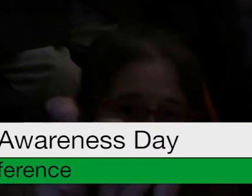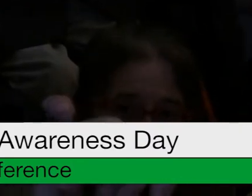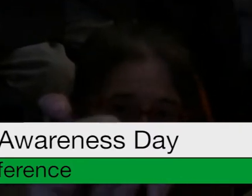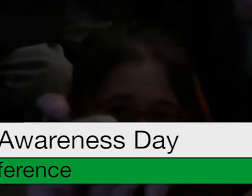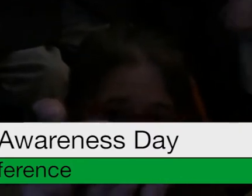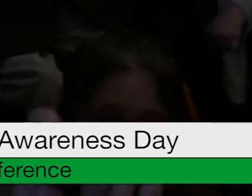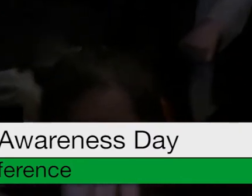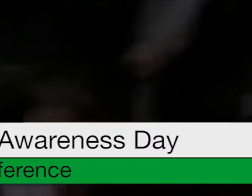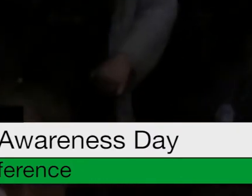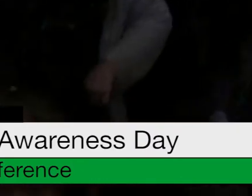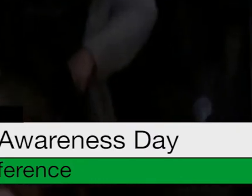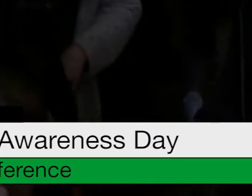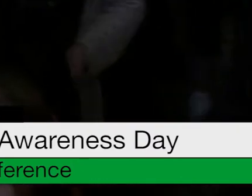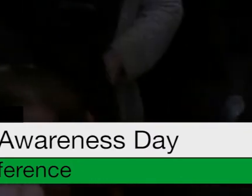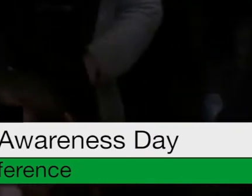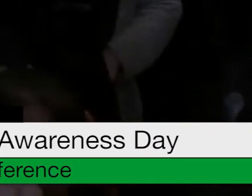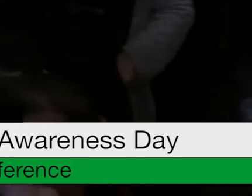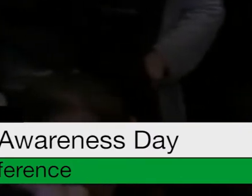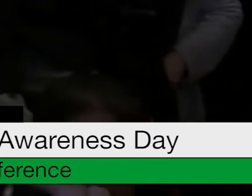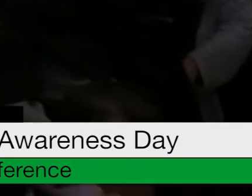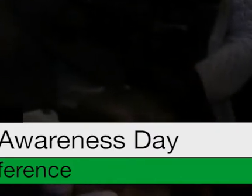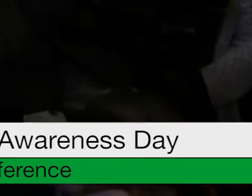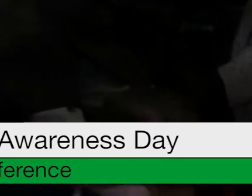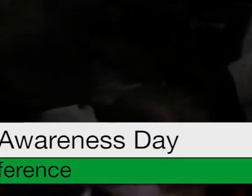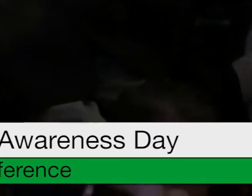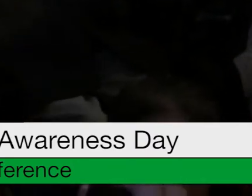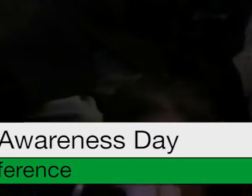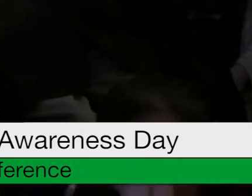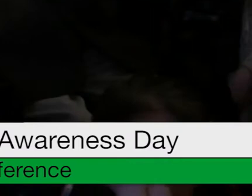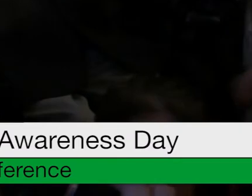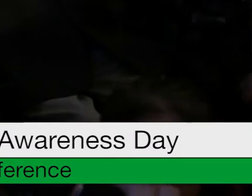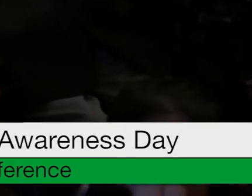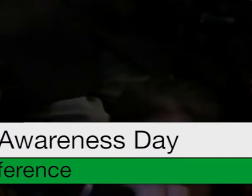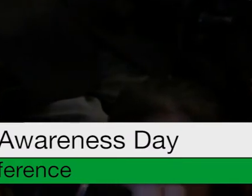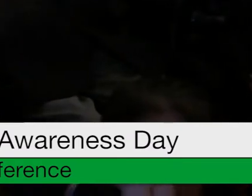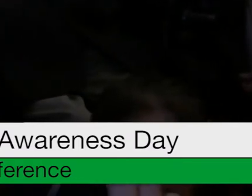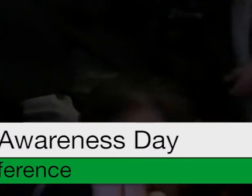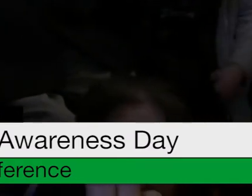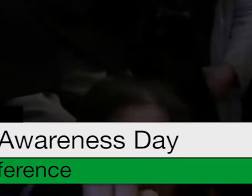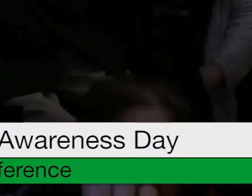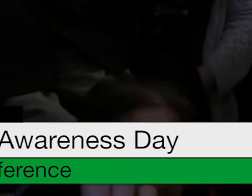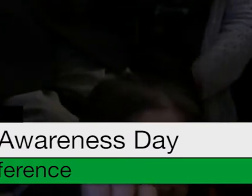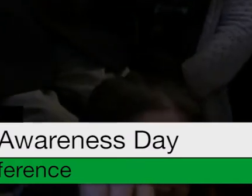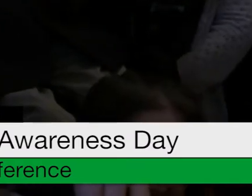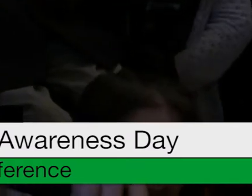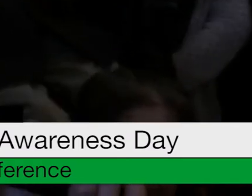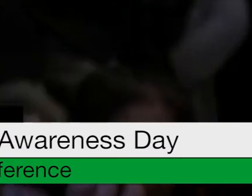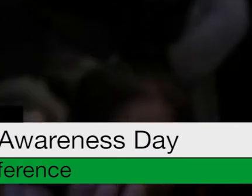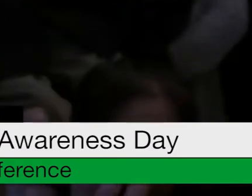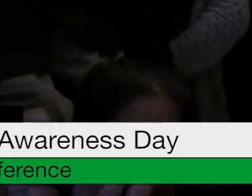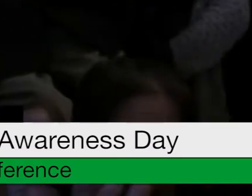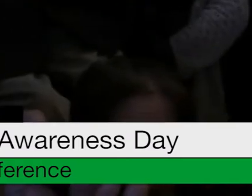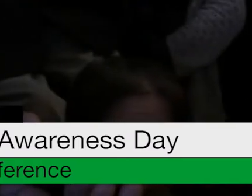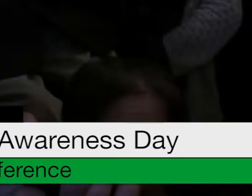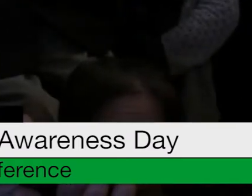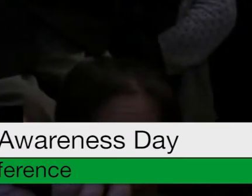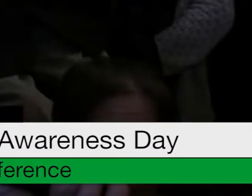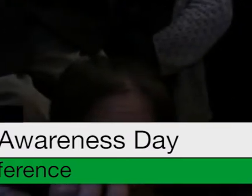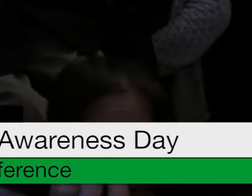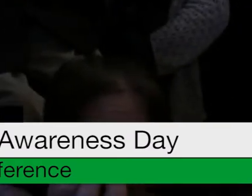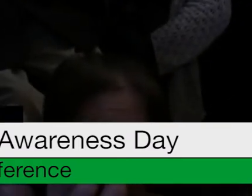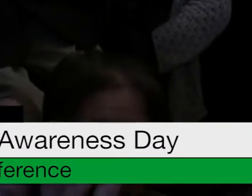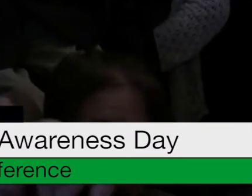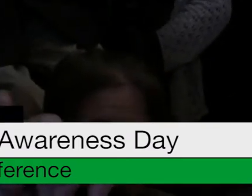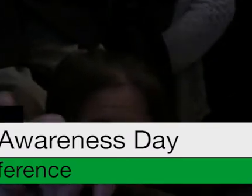and everyone else to take a look at it. And I'm kind of getting emotional as I'm talking about this this afternoon.